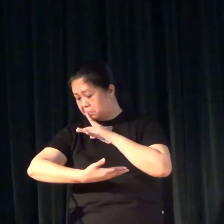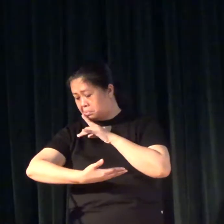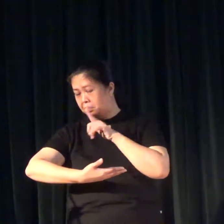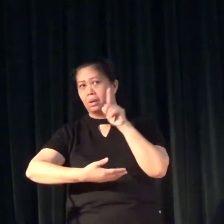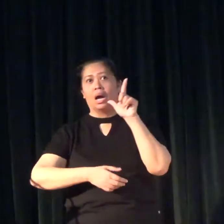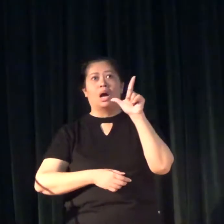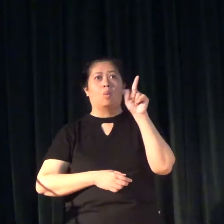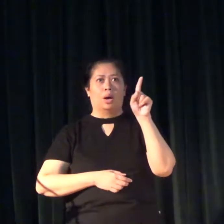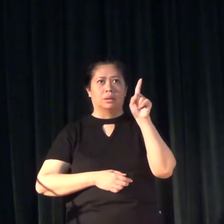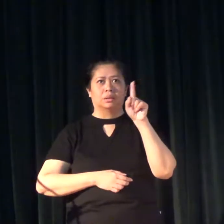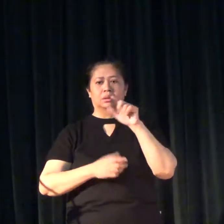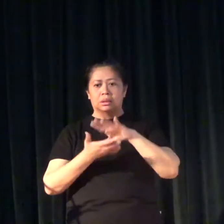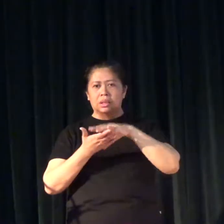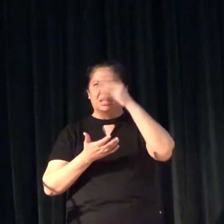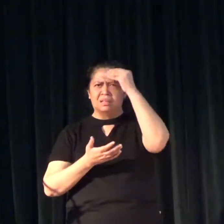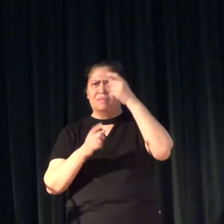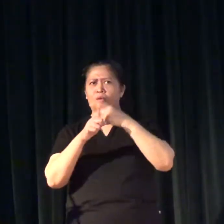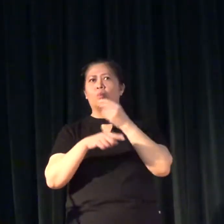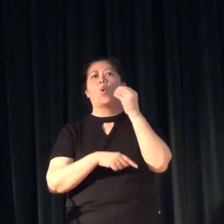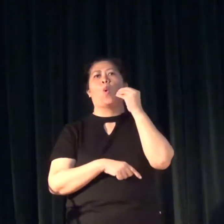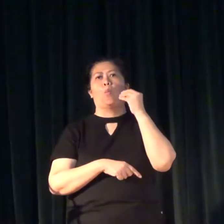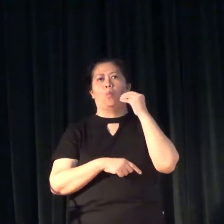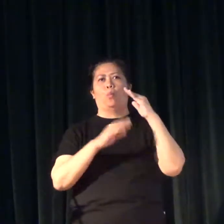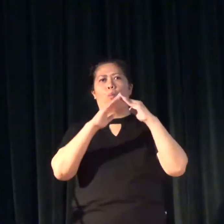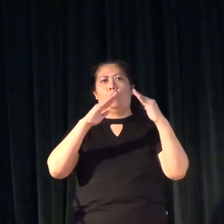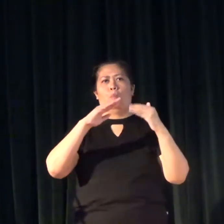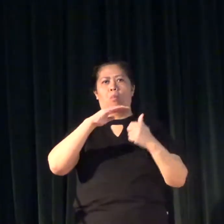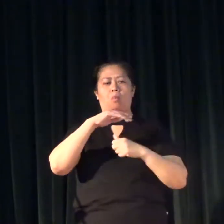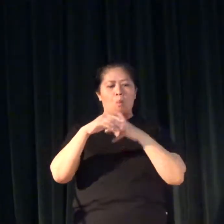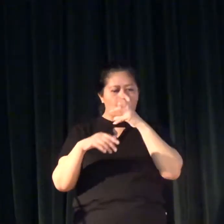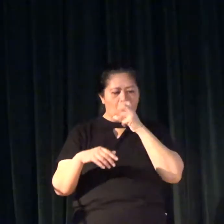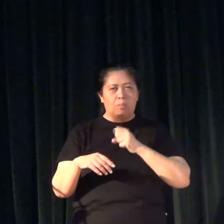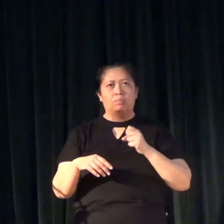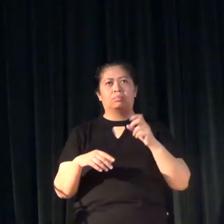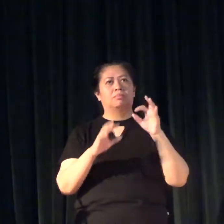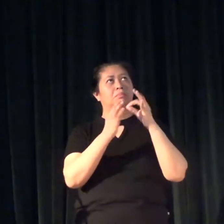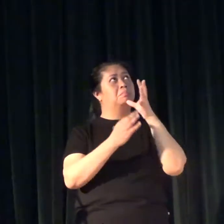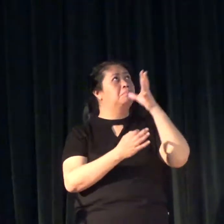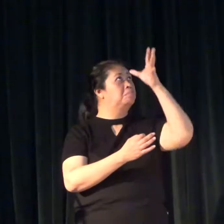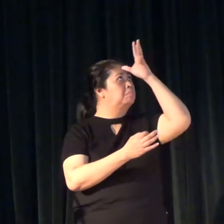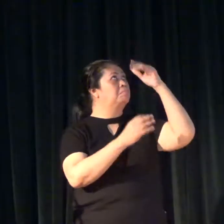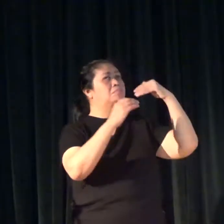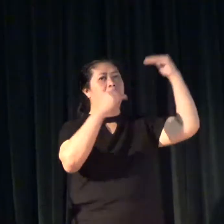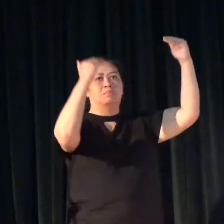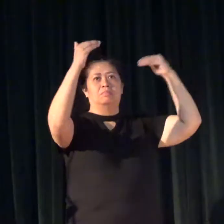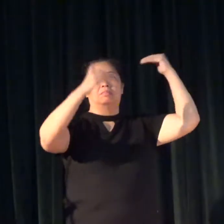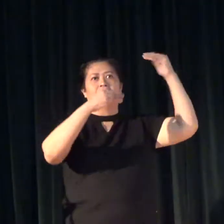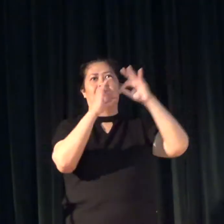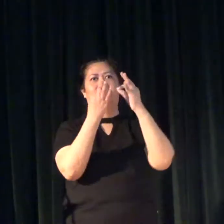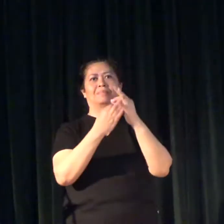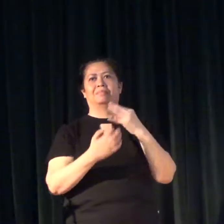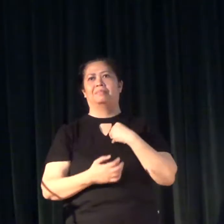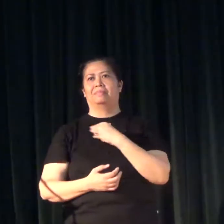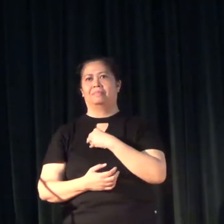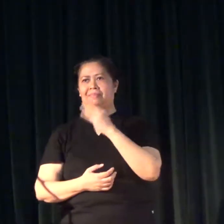it's the language that is learned from home from older family members. As you all know already,